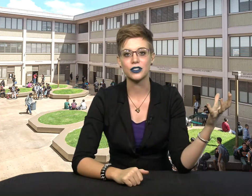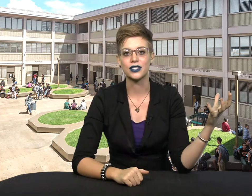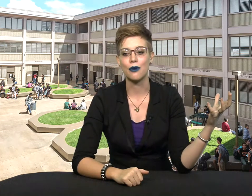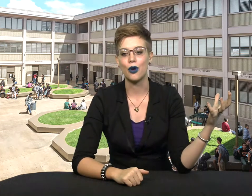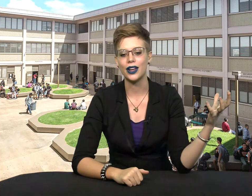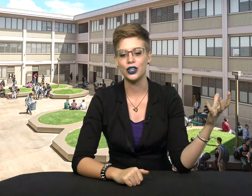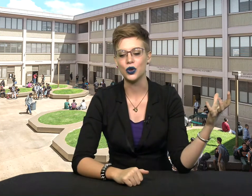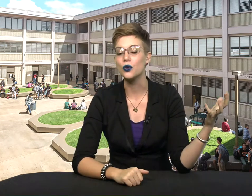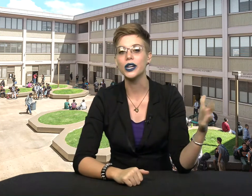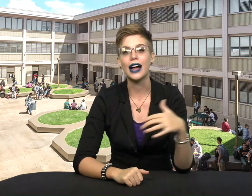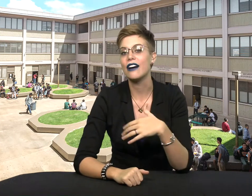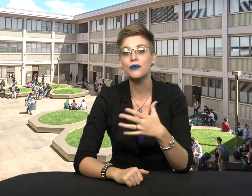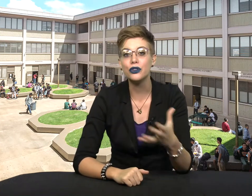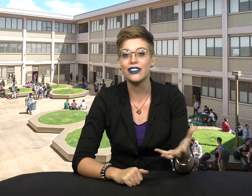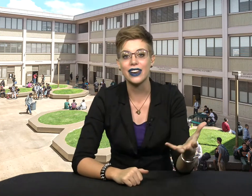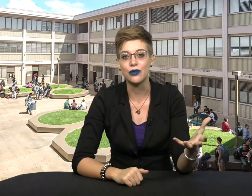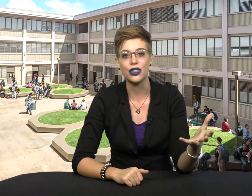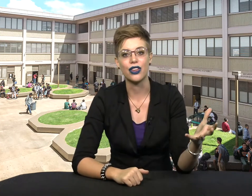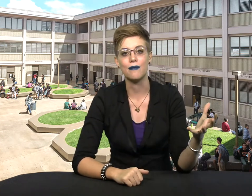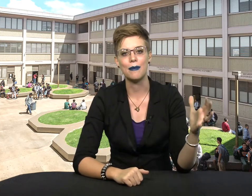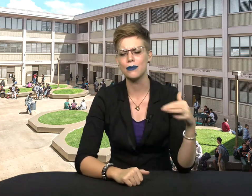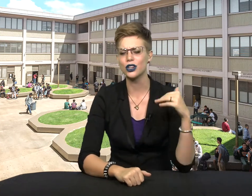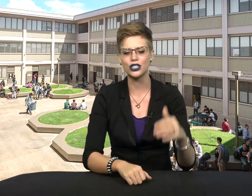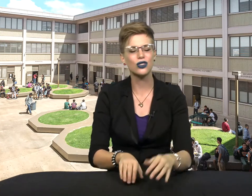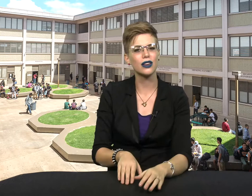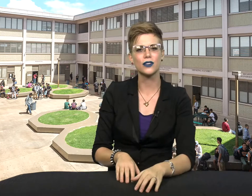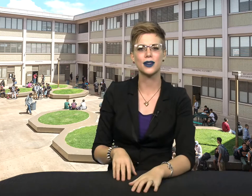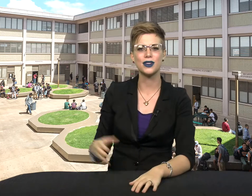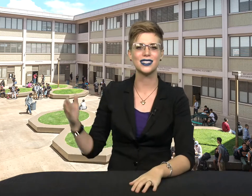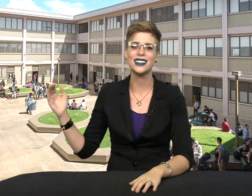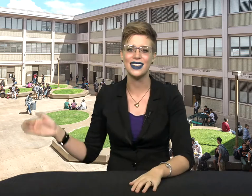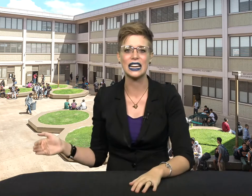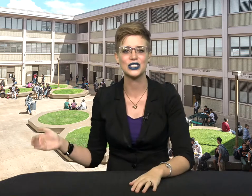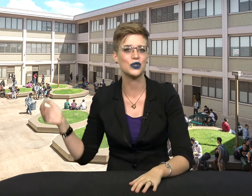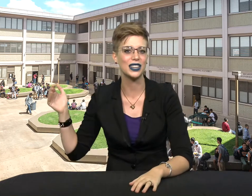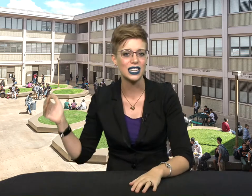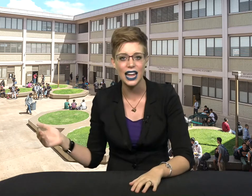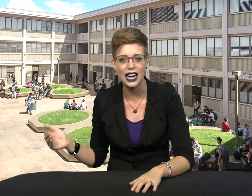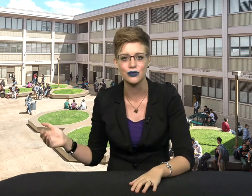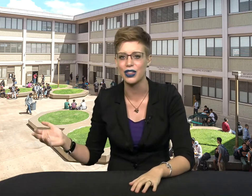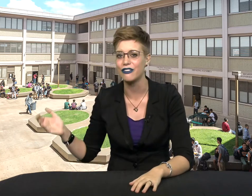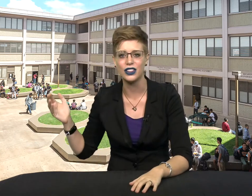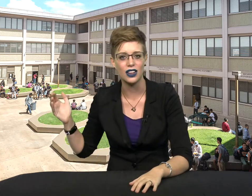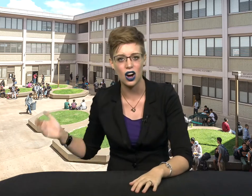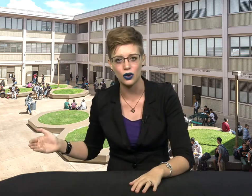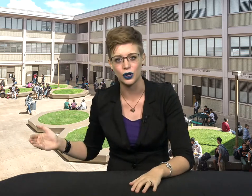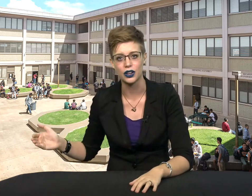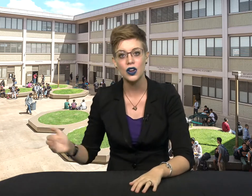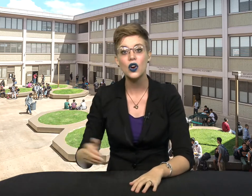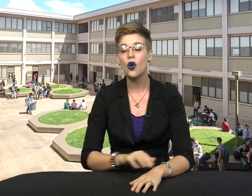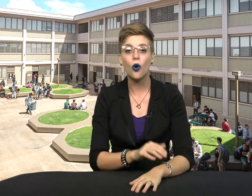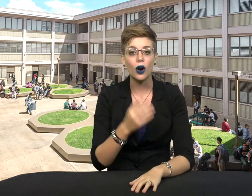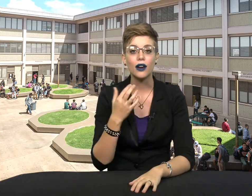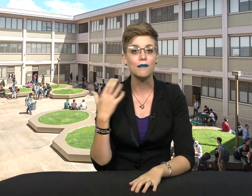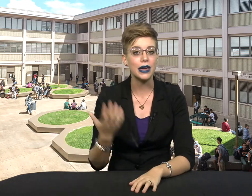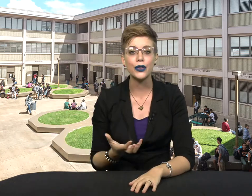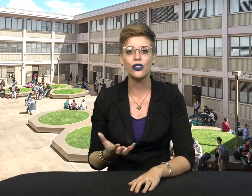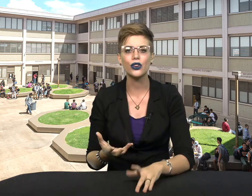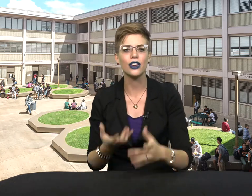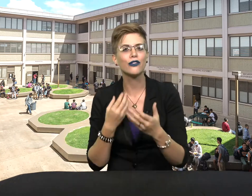someone who will have a movie night with them. Maybe you're just looking for someone to sit next to you in class without feeling awkward. Or, maybe you're looking for